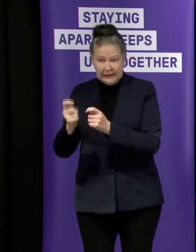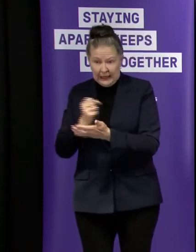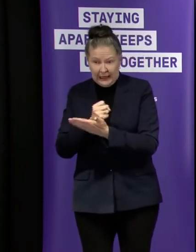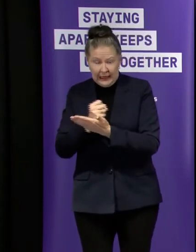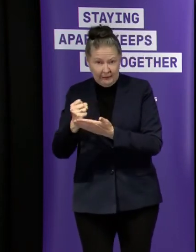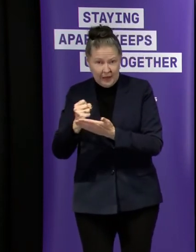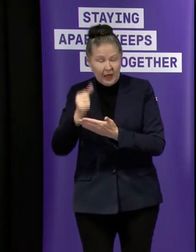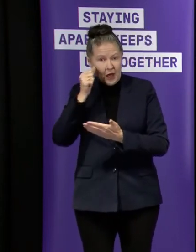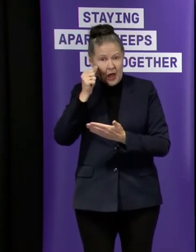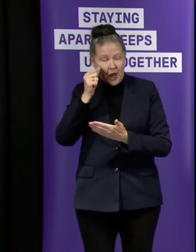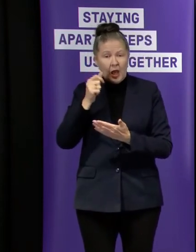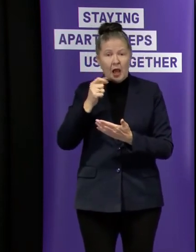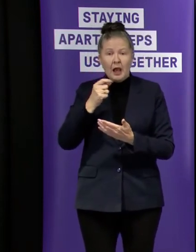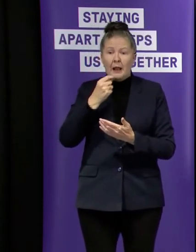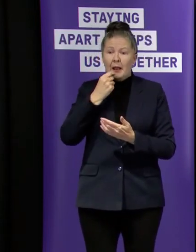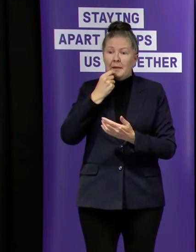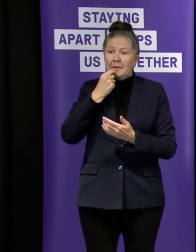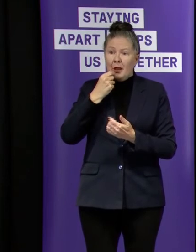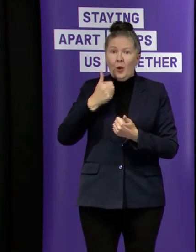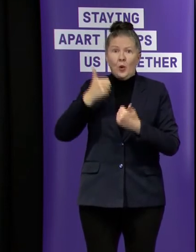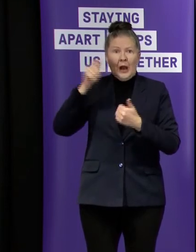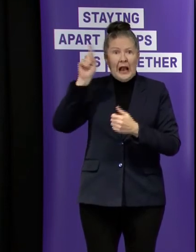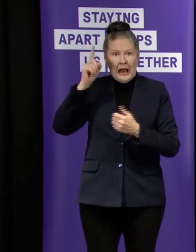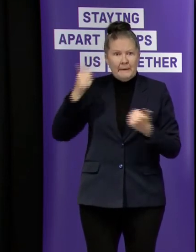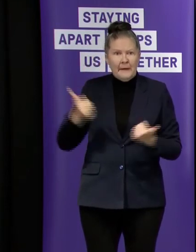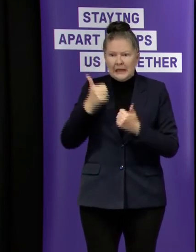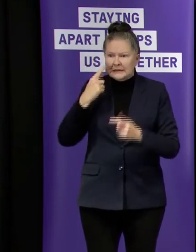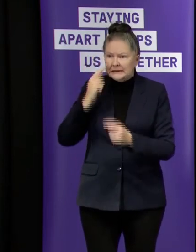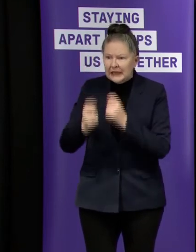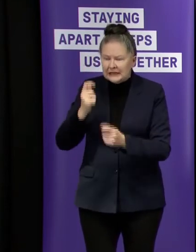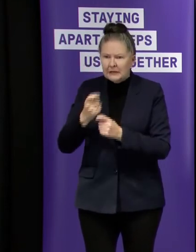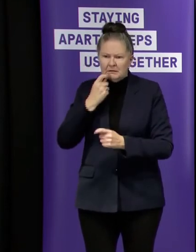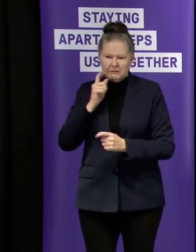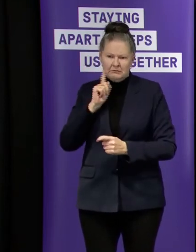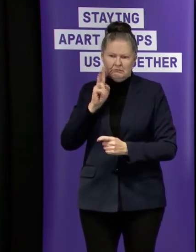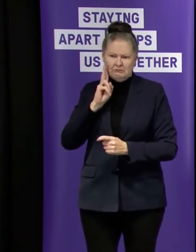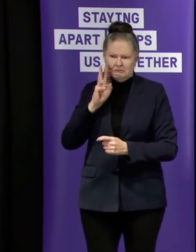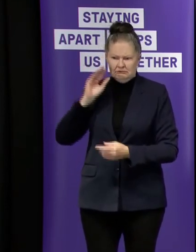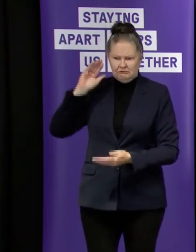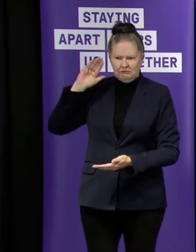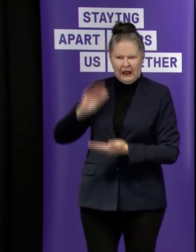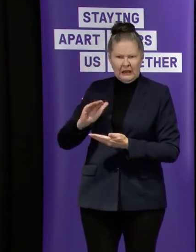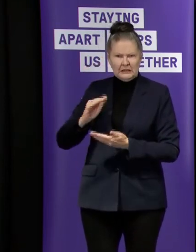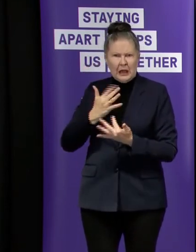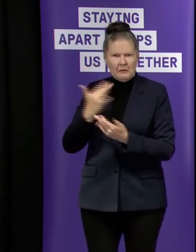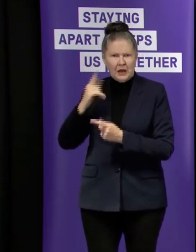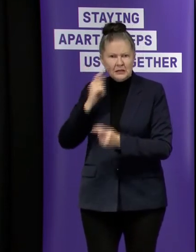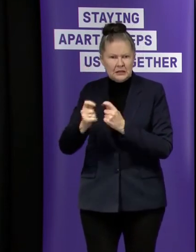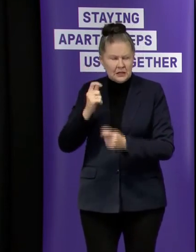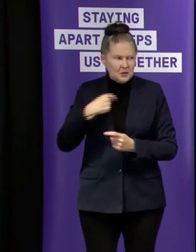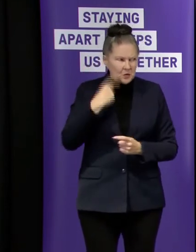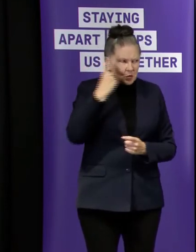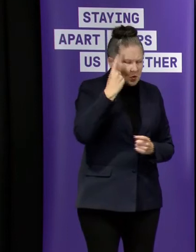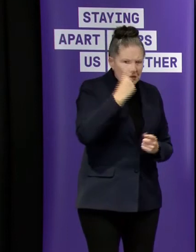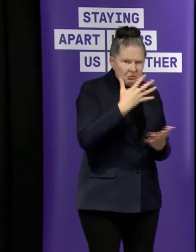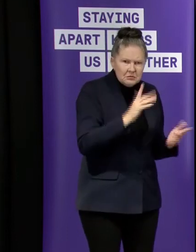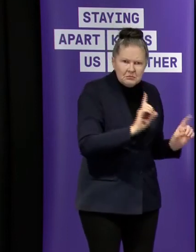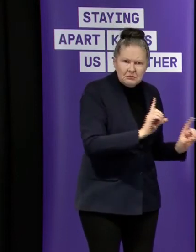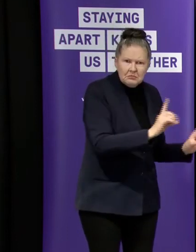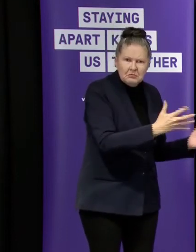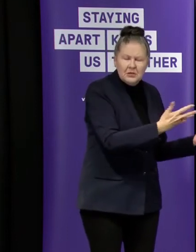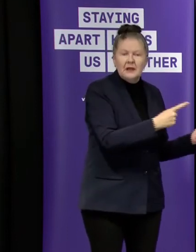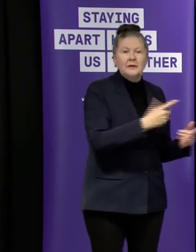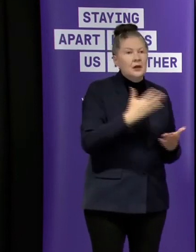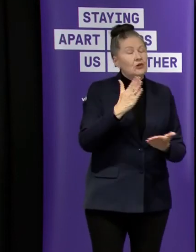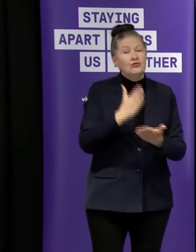today but the last few days have been down how concerned how much of a priority is that for health officials behind the scenes look it's it's